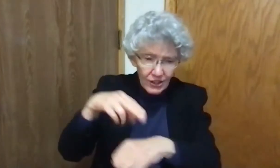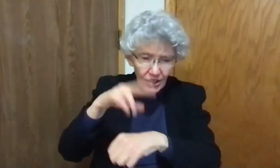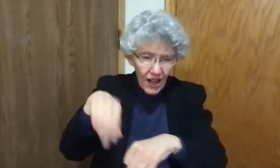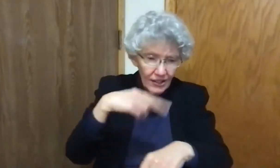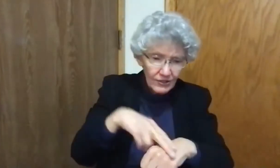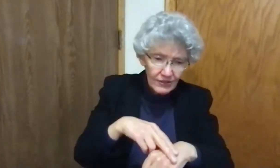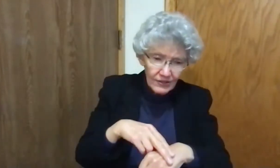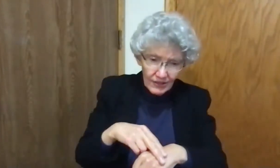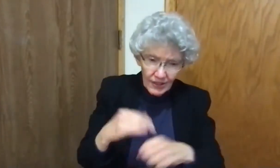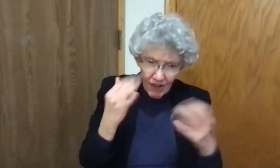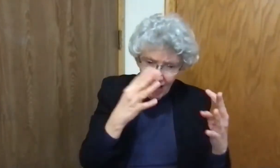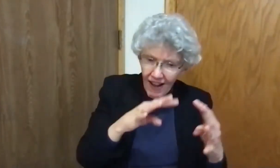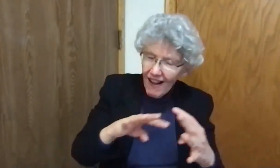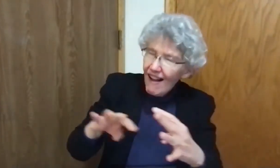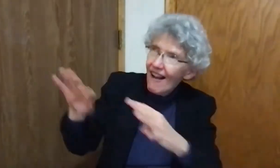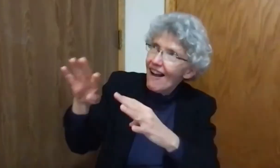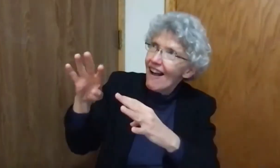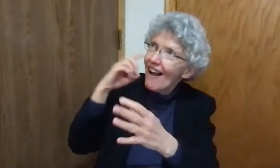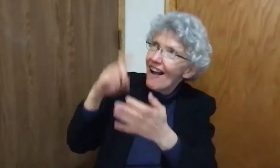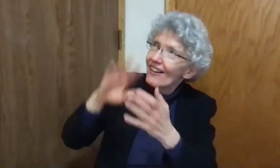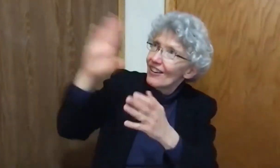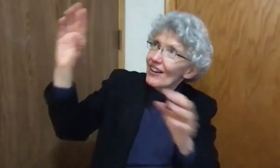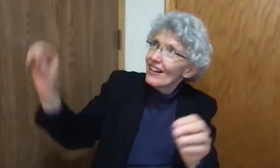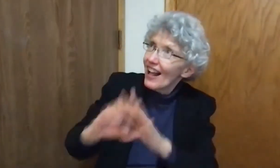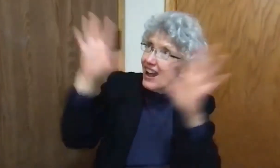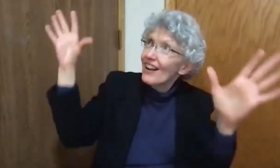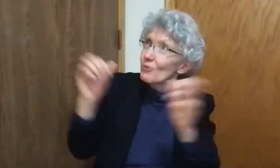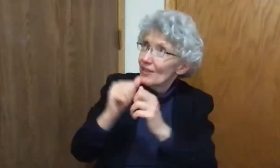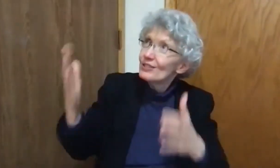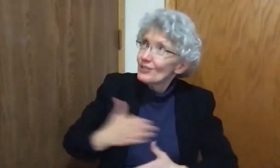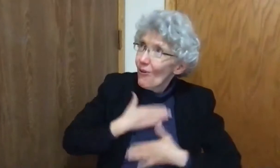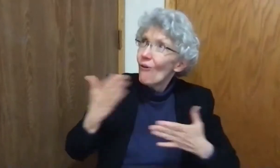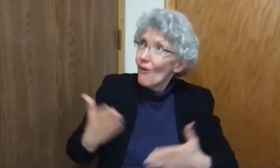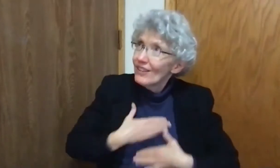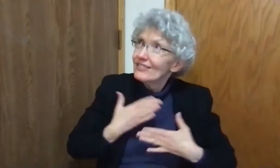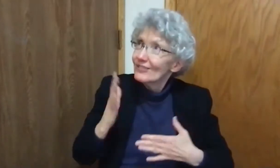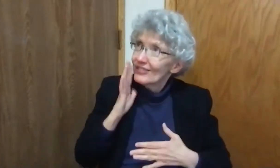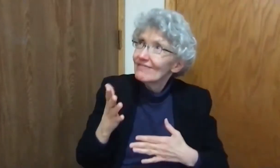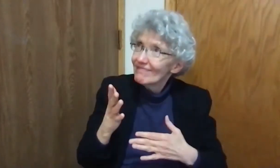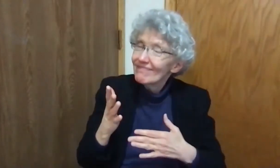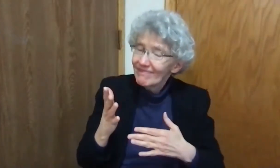Then all nations will be drawn to you and be overwhelmed with joy.